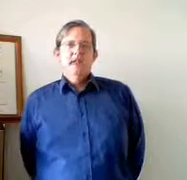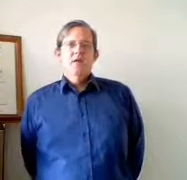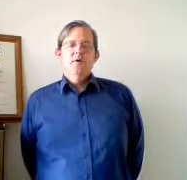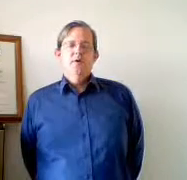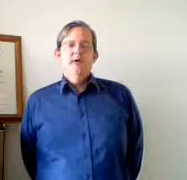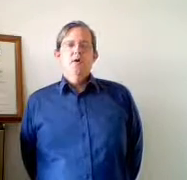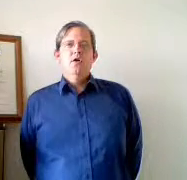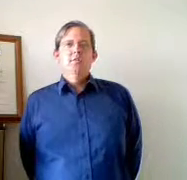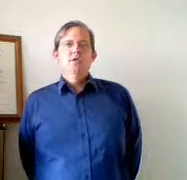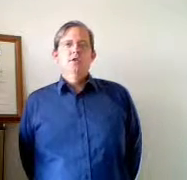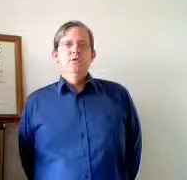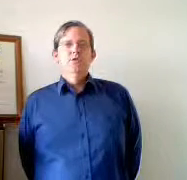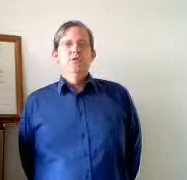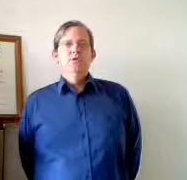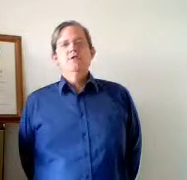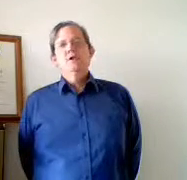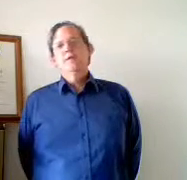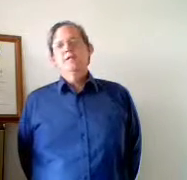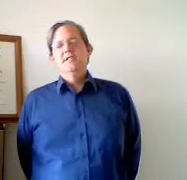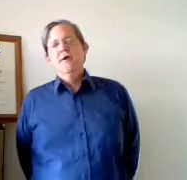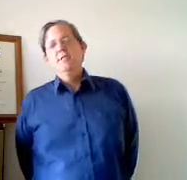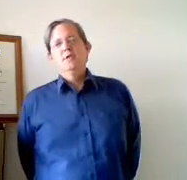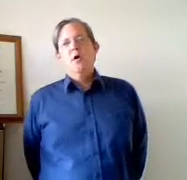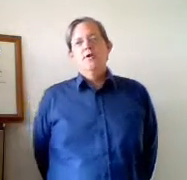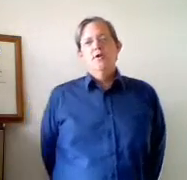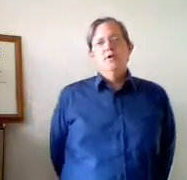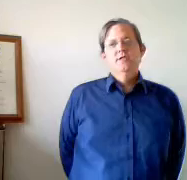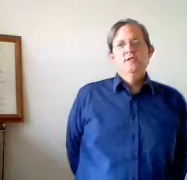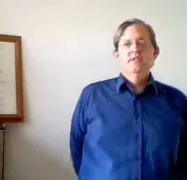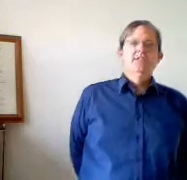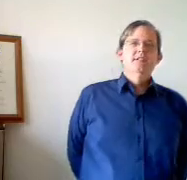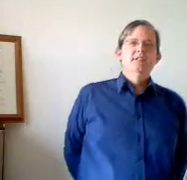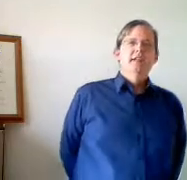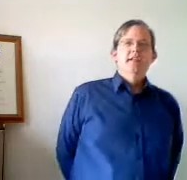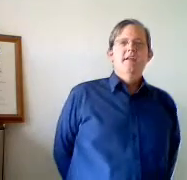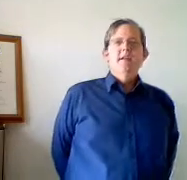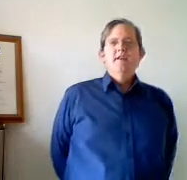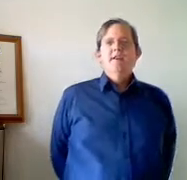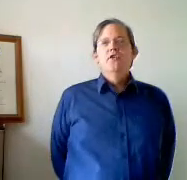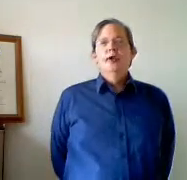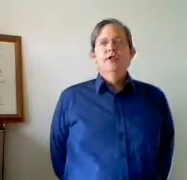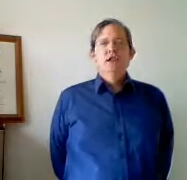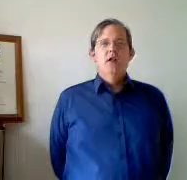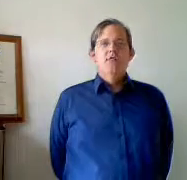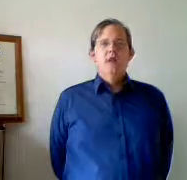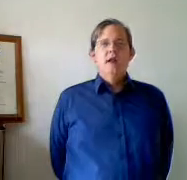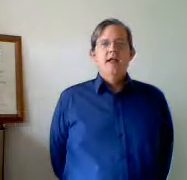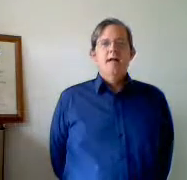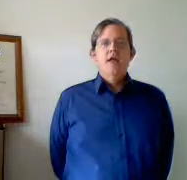Hello and welcome to NewSphere Business. My name is Ronald Hughes. This is the video training channel for a company